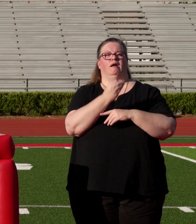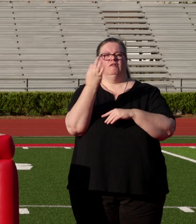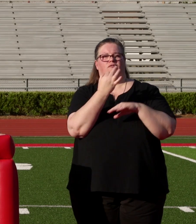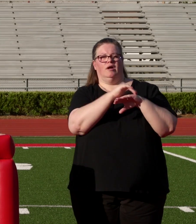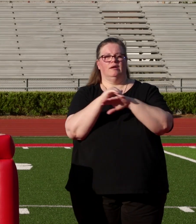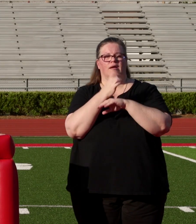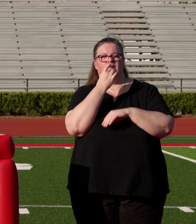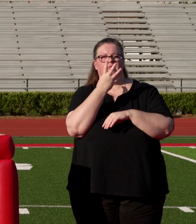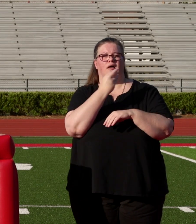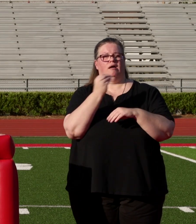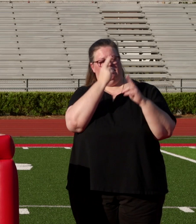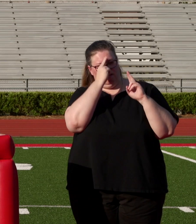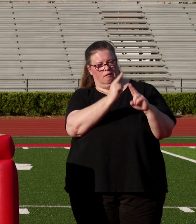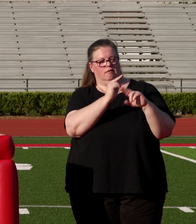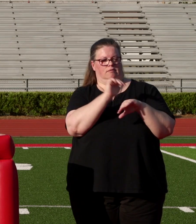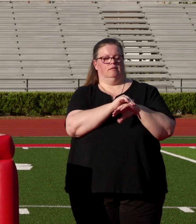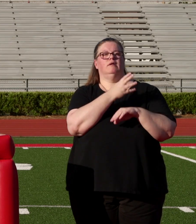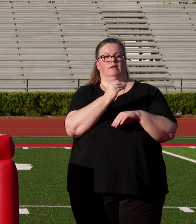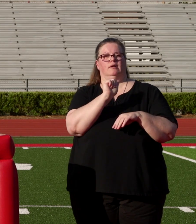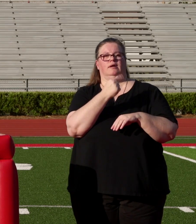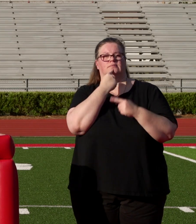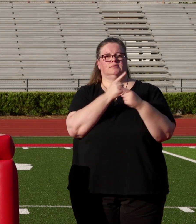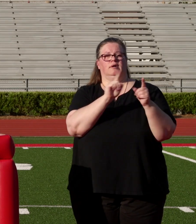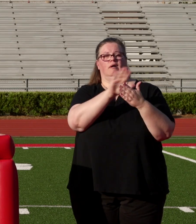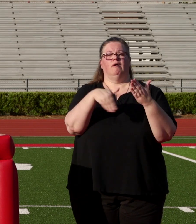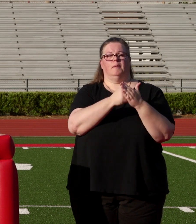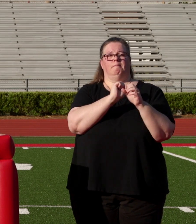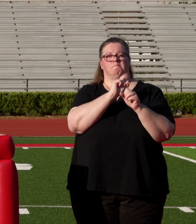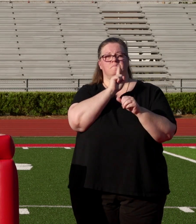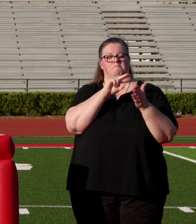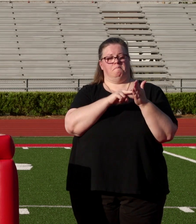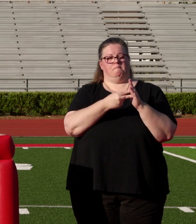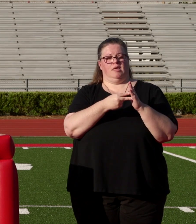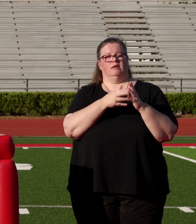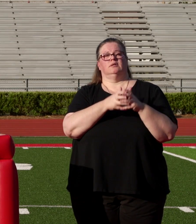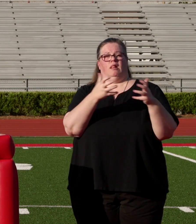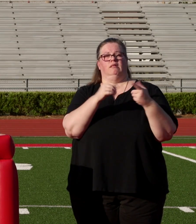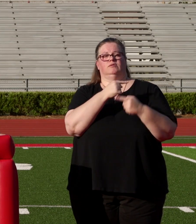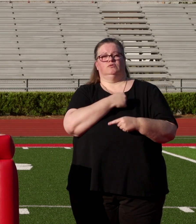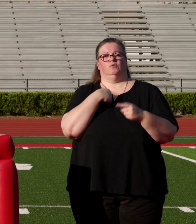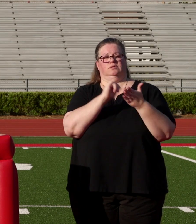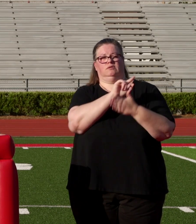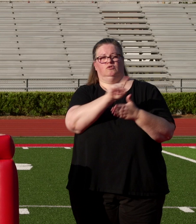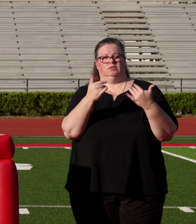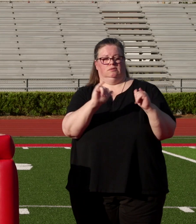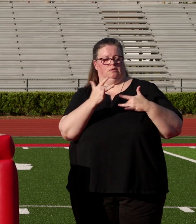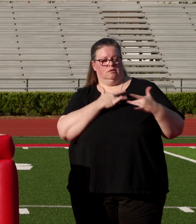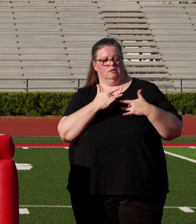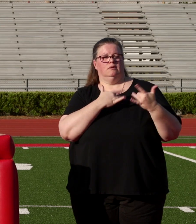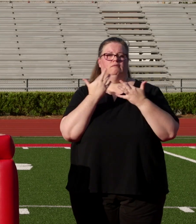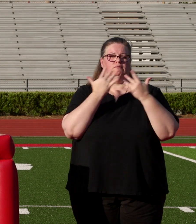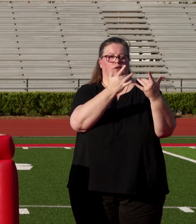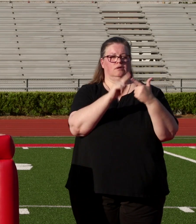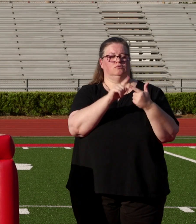holding our honor tonight, I think it can speak for us all when I say it means a lot to us to see you guys still care. From fires to bus